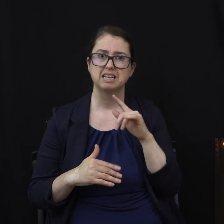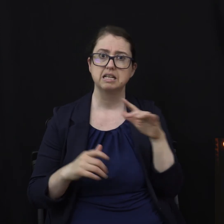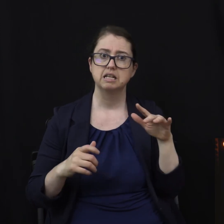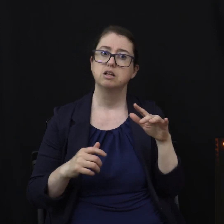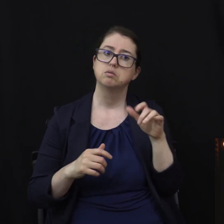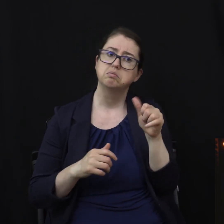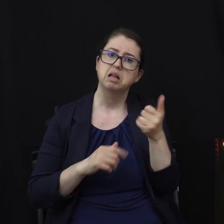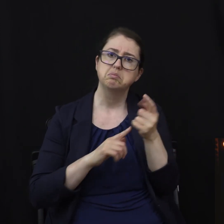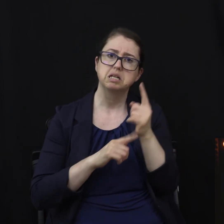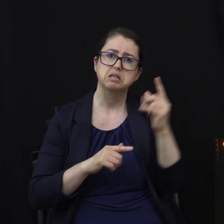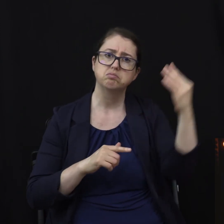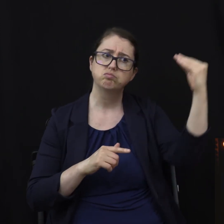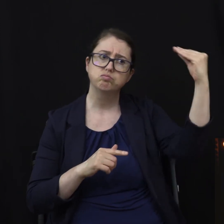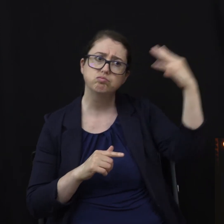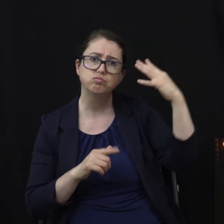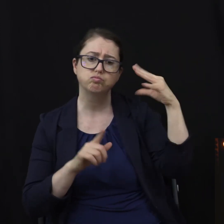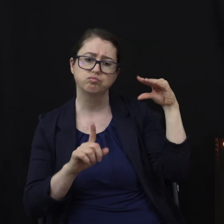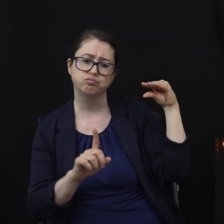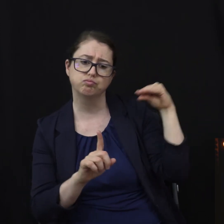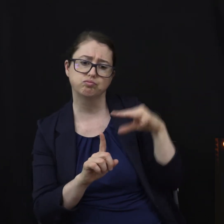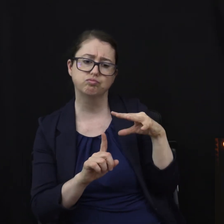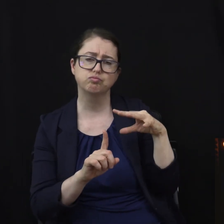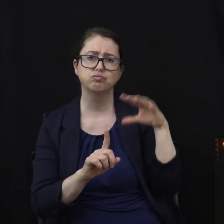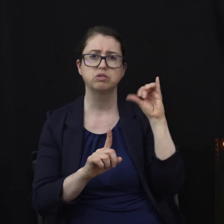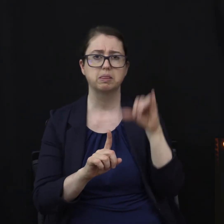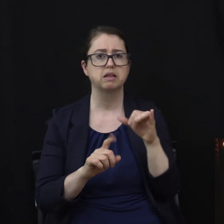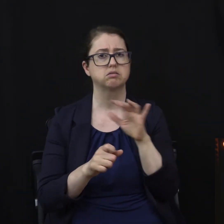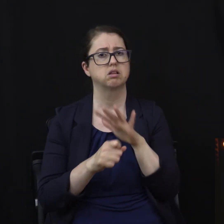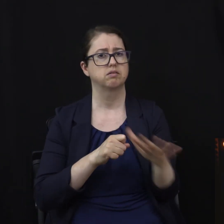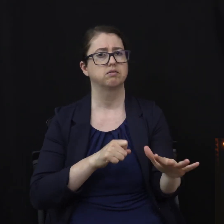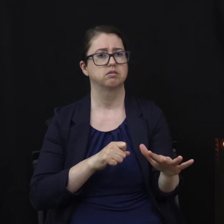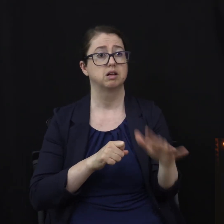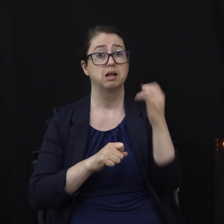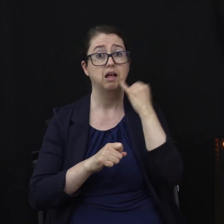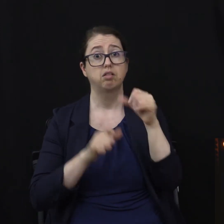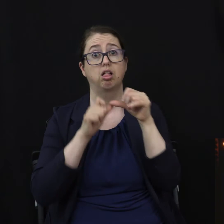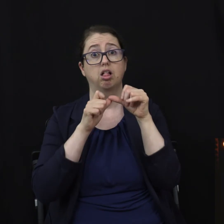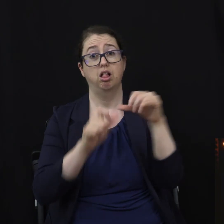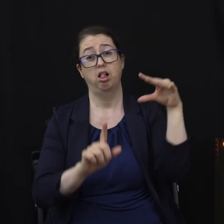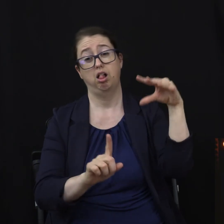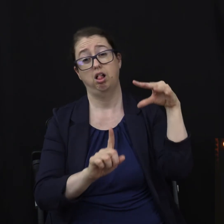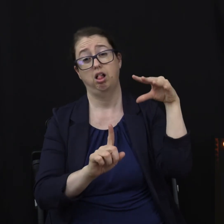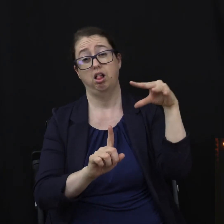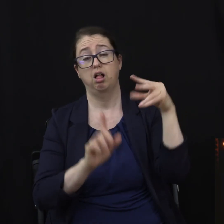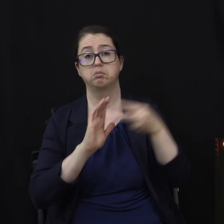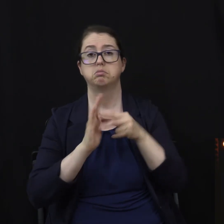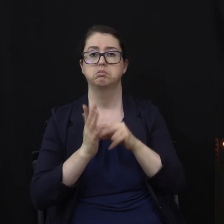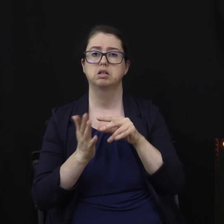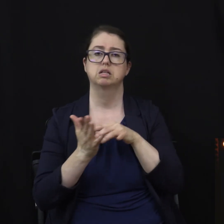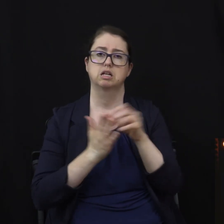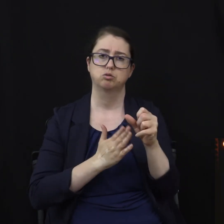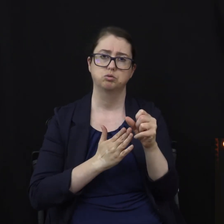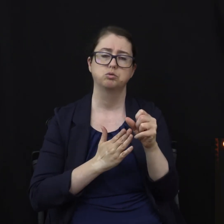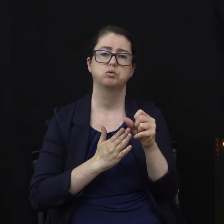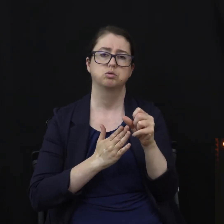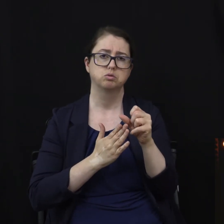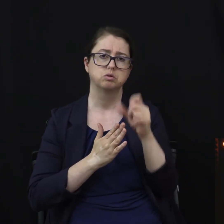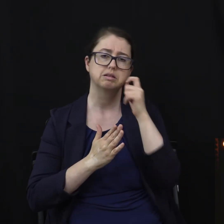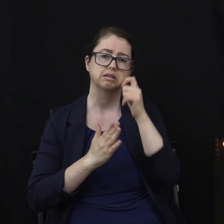Too much time in the sun and well, you're gonna get sunburned, which can lead to cancer. Temperance is about practicing moderation